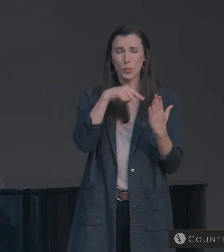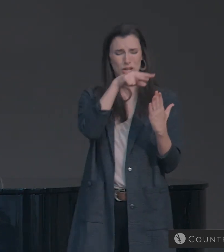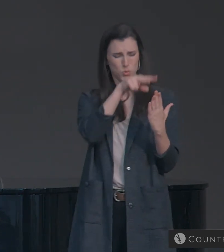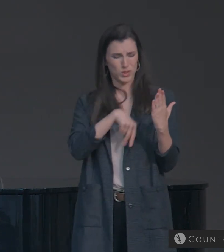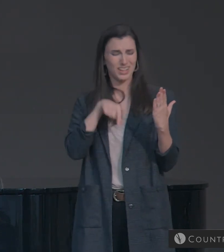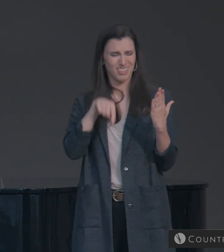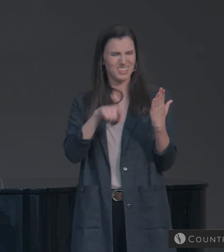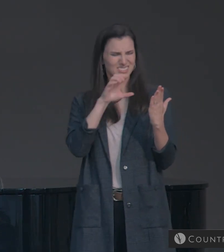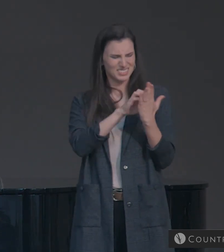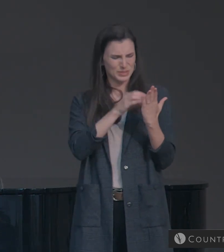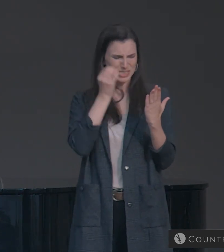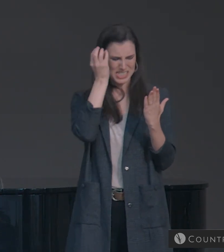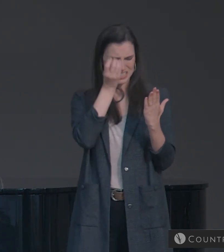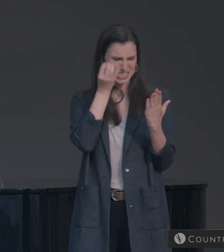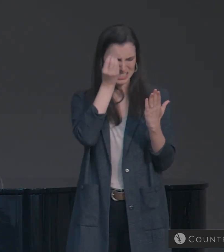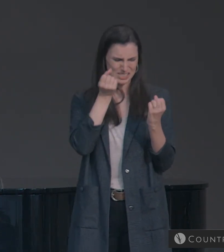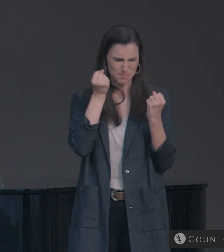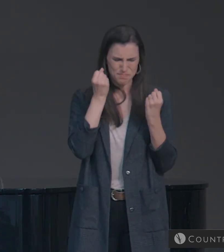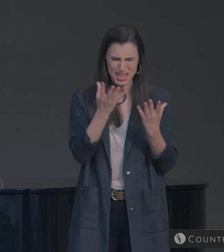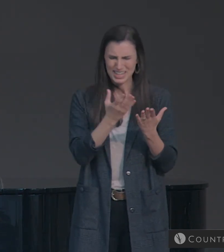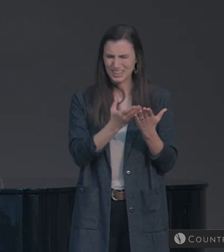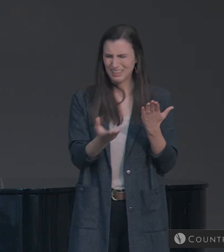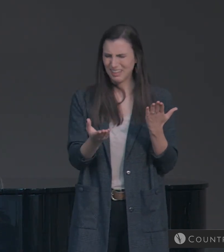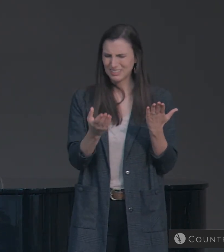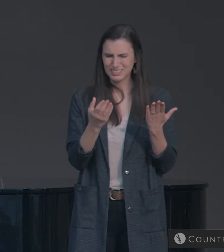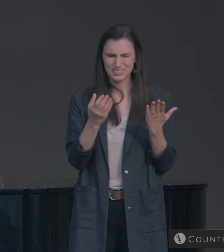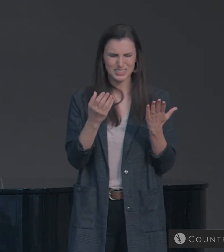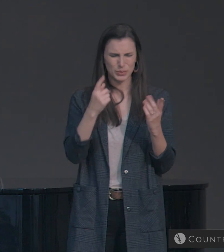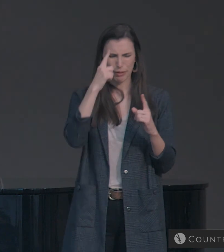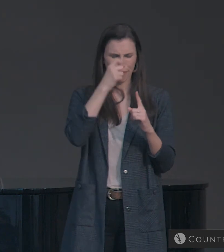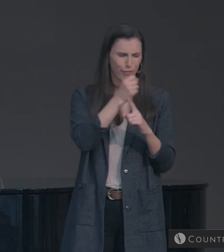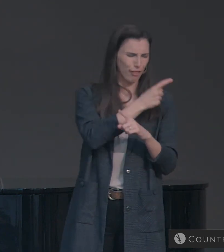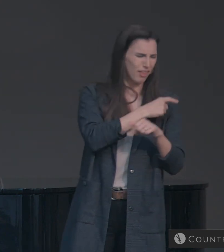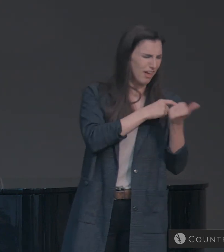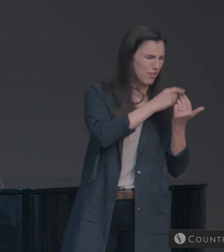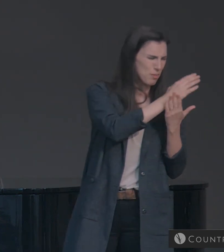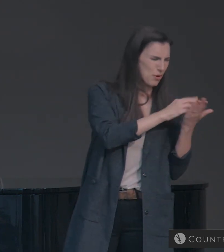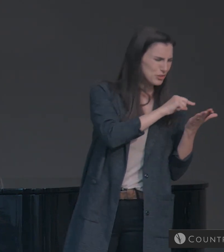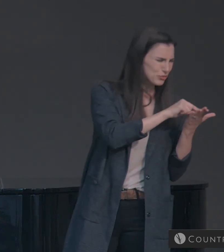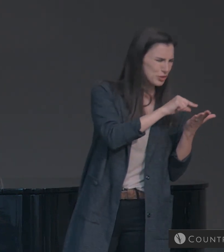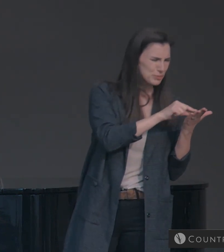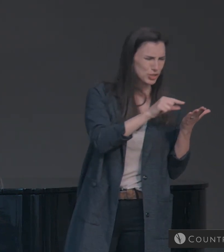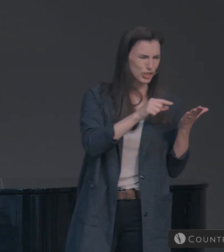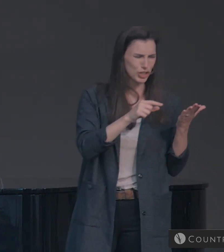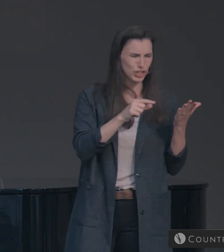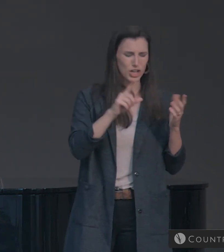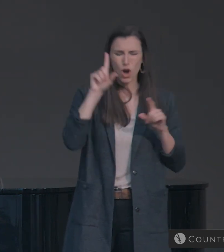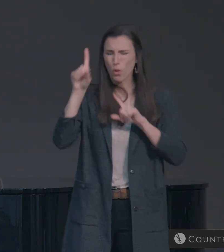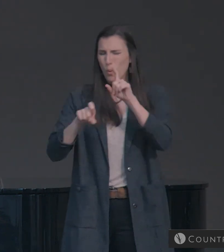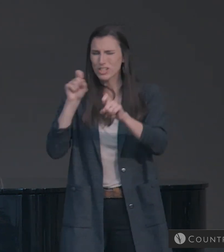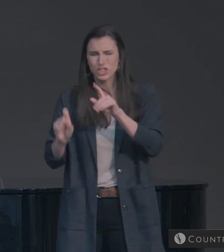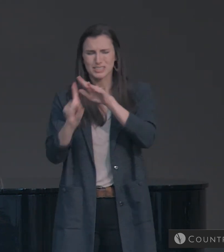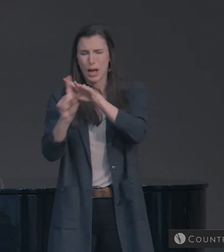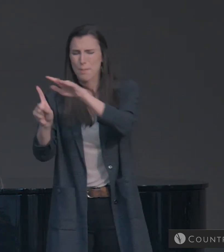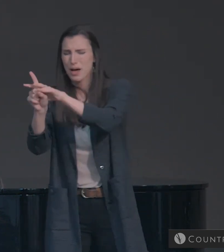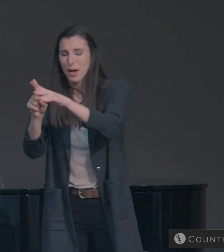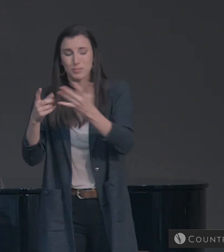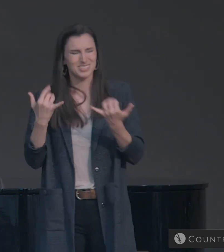things that our minds turn to other places in scripture. Things that we don't have time for today to